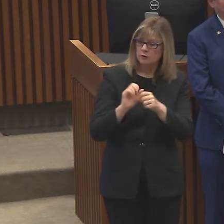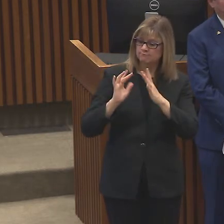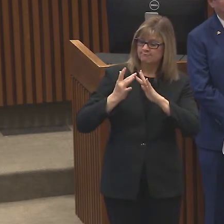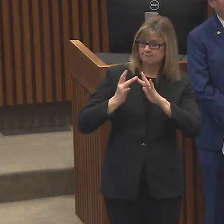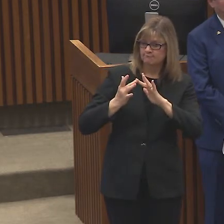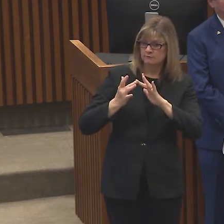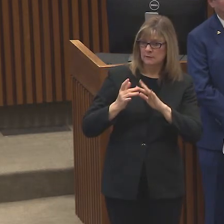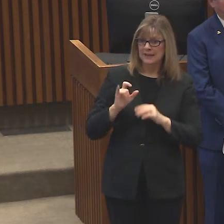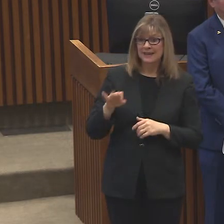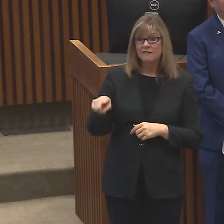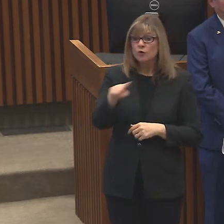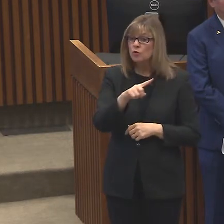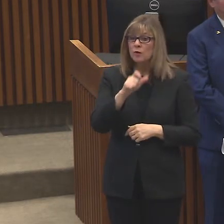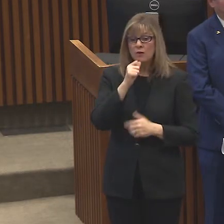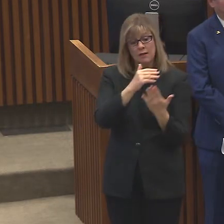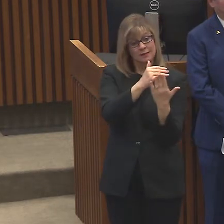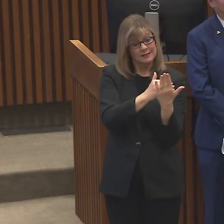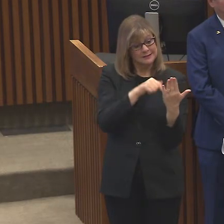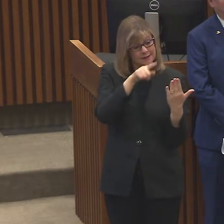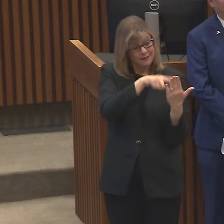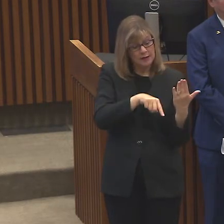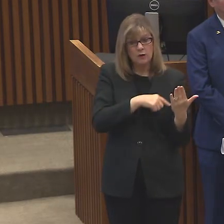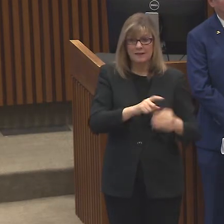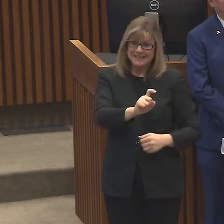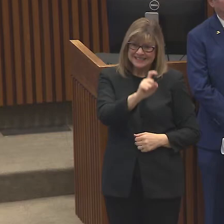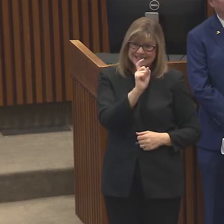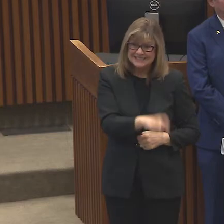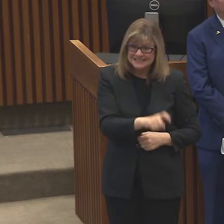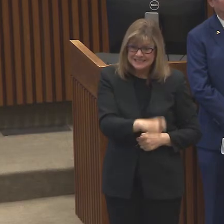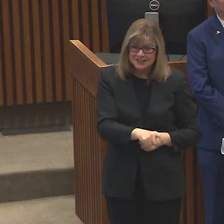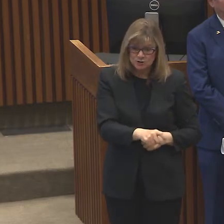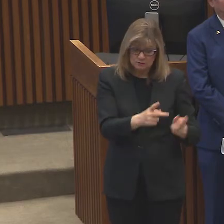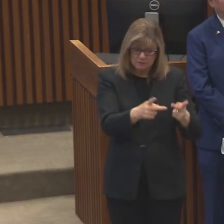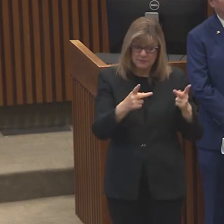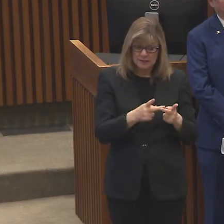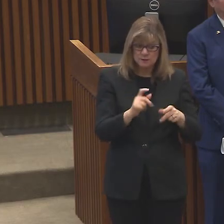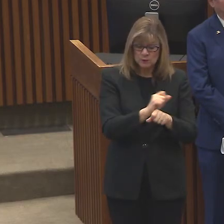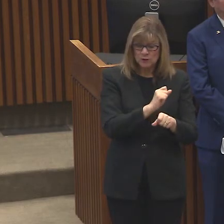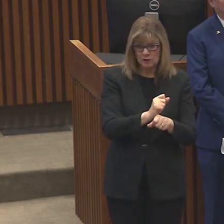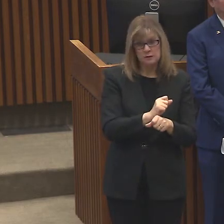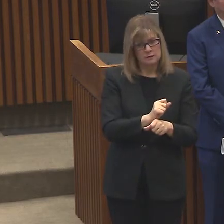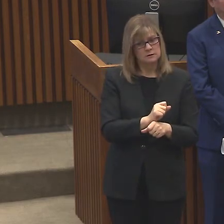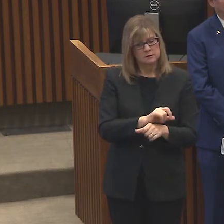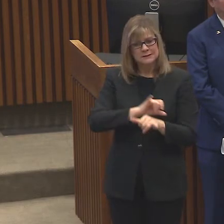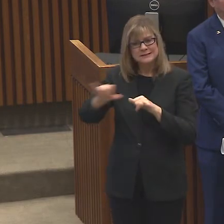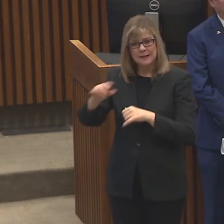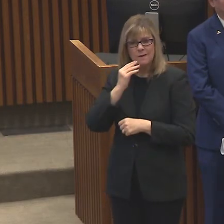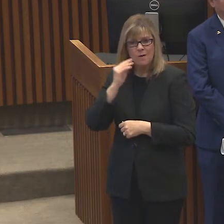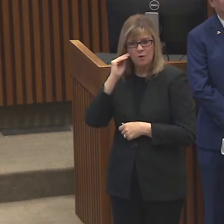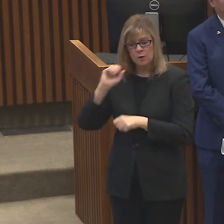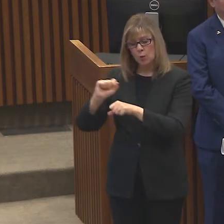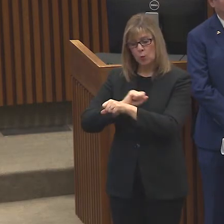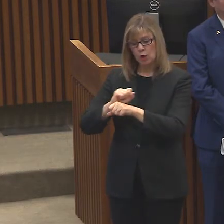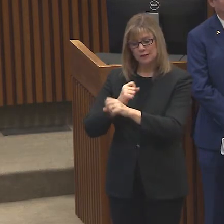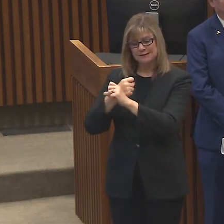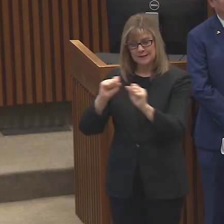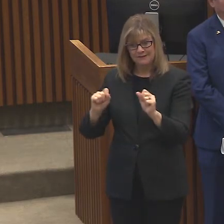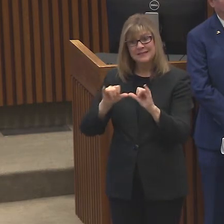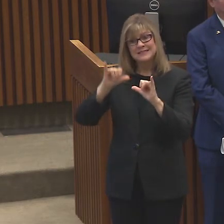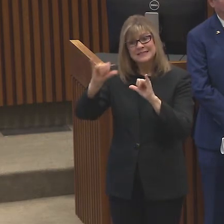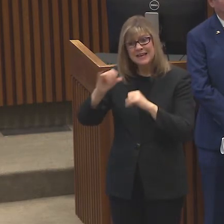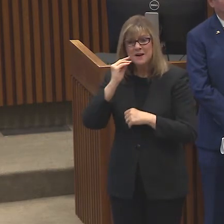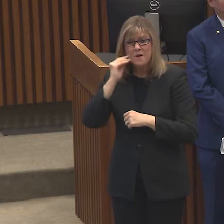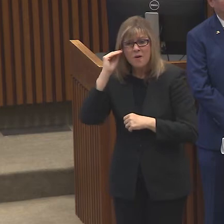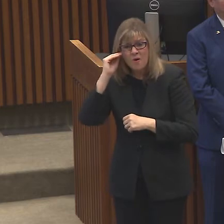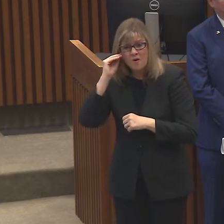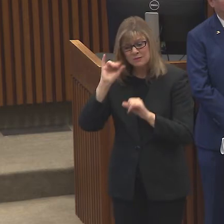essential list, work virtually and everyone else should stay at home and work safe. Stay at home, stay